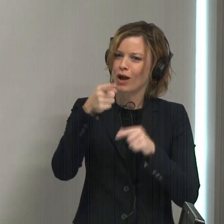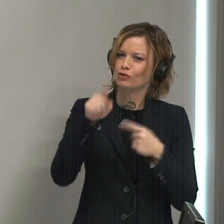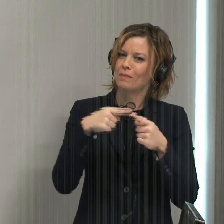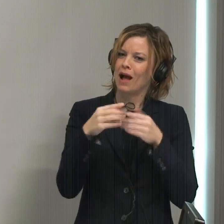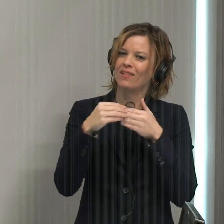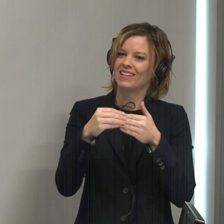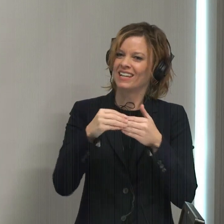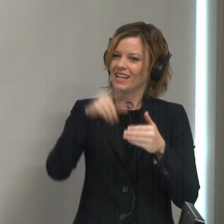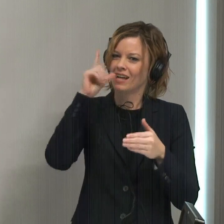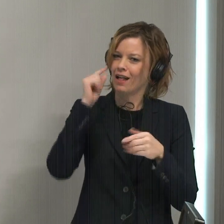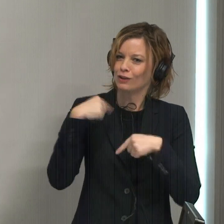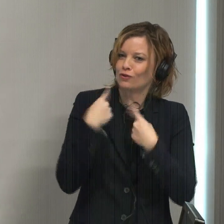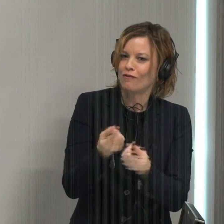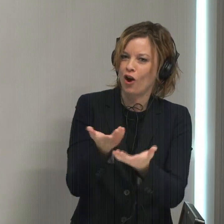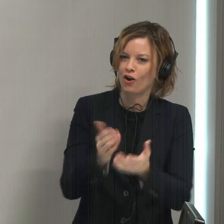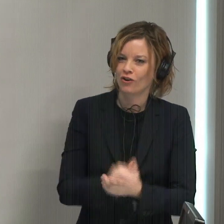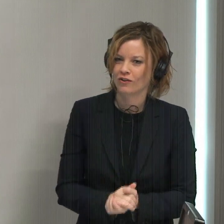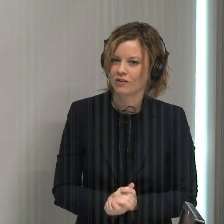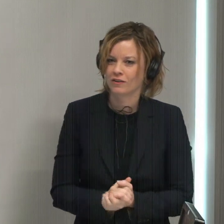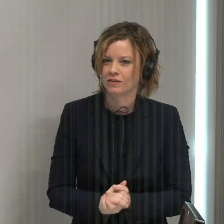leading Gallaudet so far?